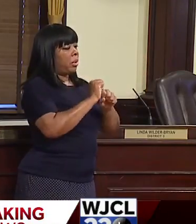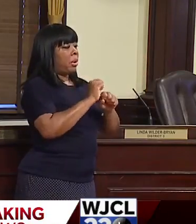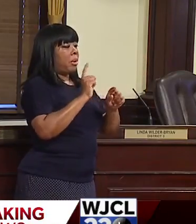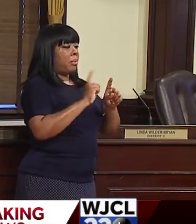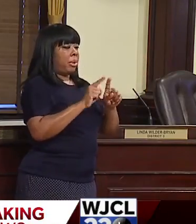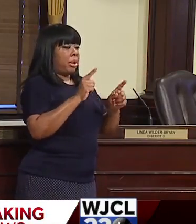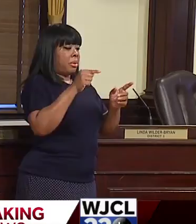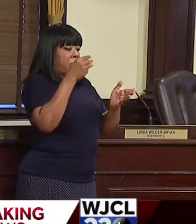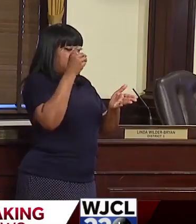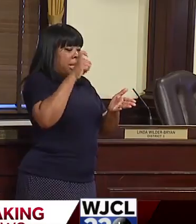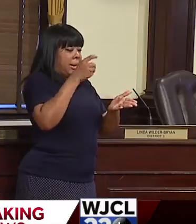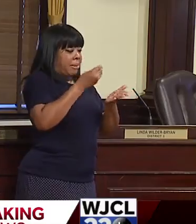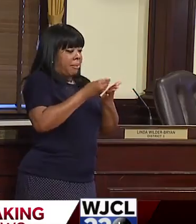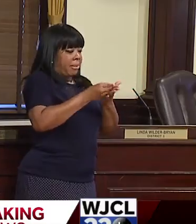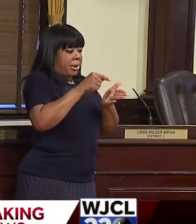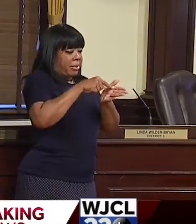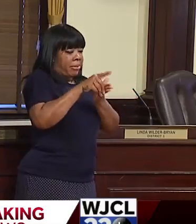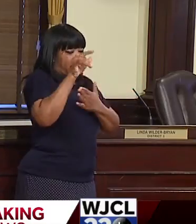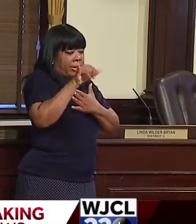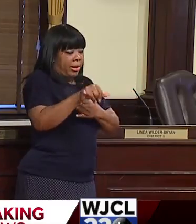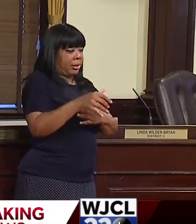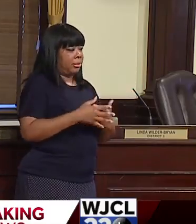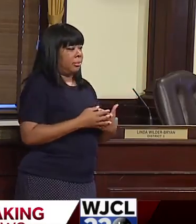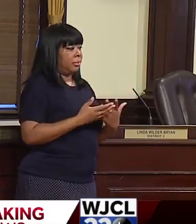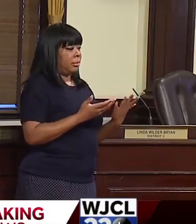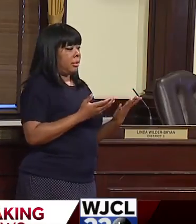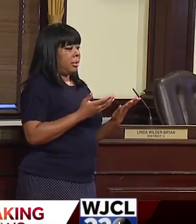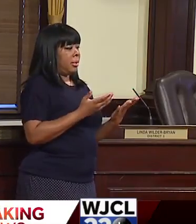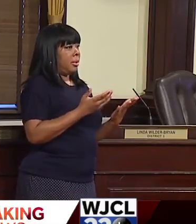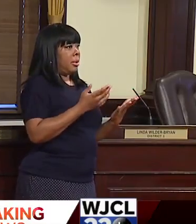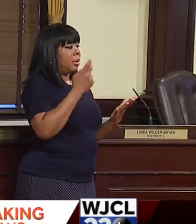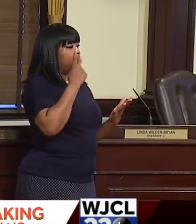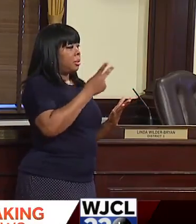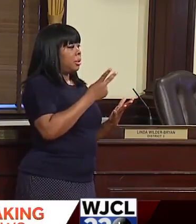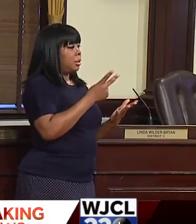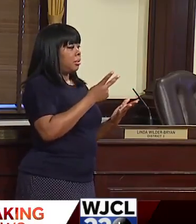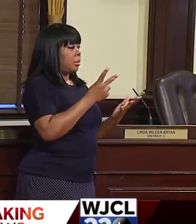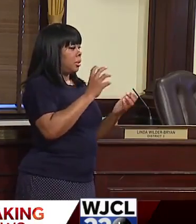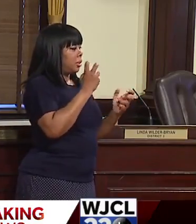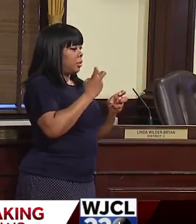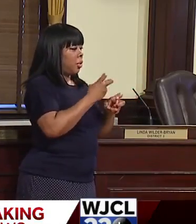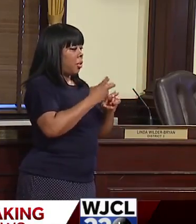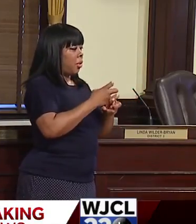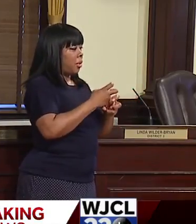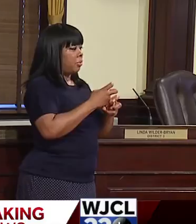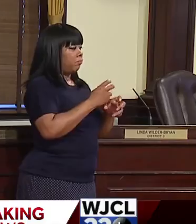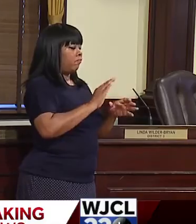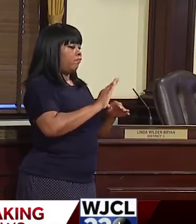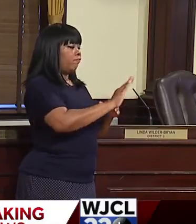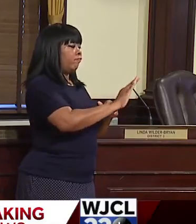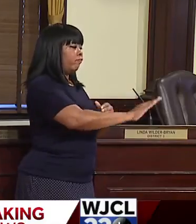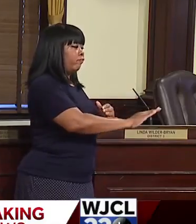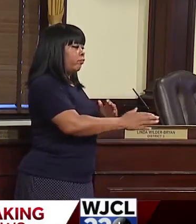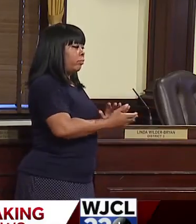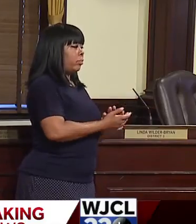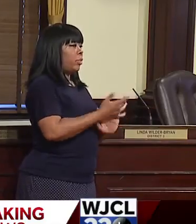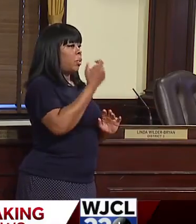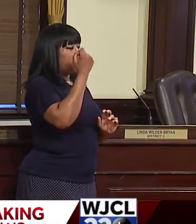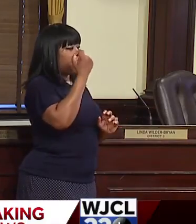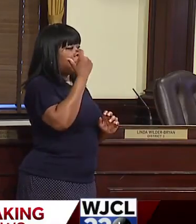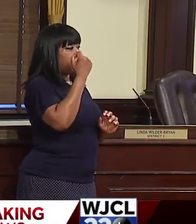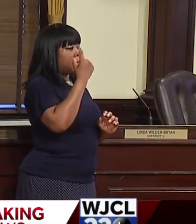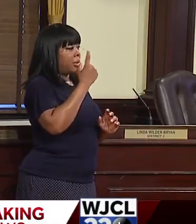has to come to pay for it. And we've tried all we could not to be able to furlough an employee, not to lay off an employee because we realize